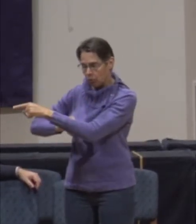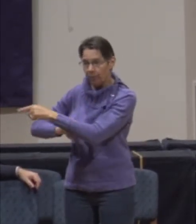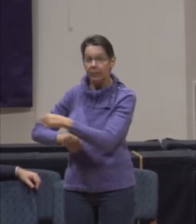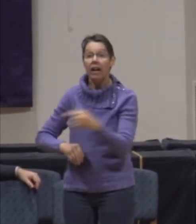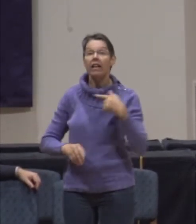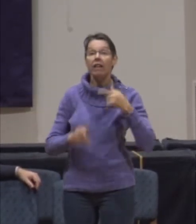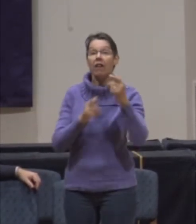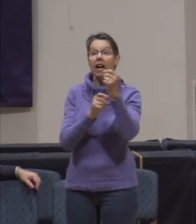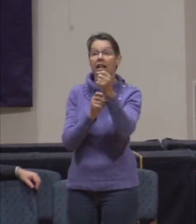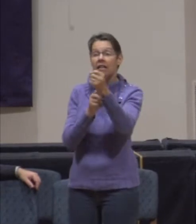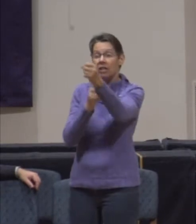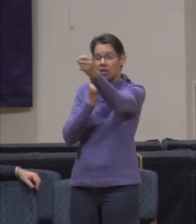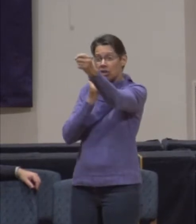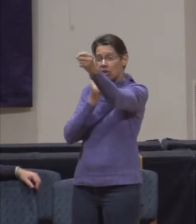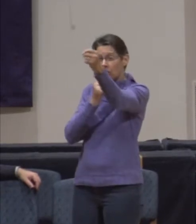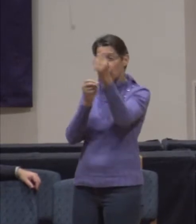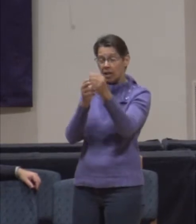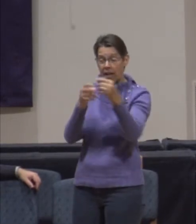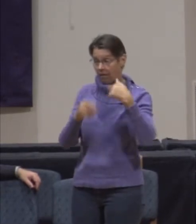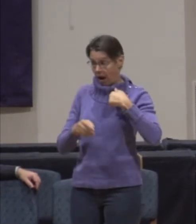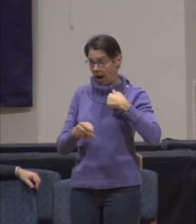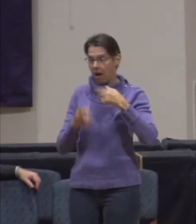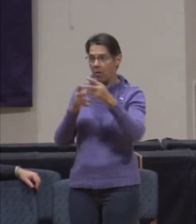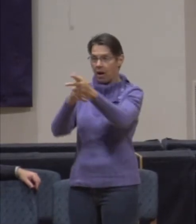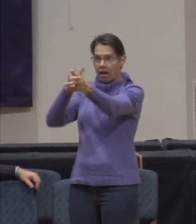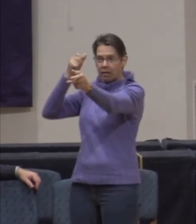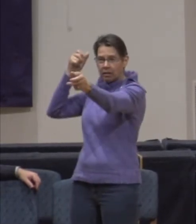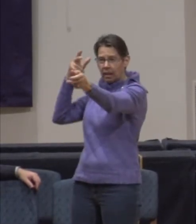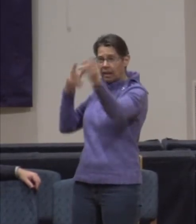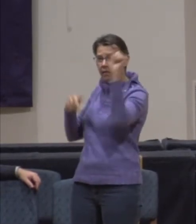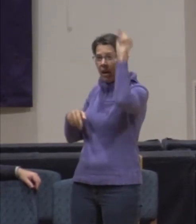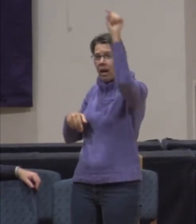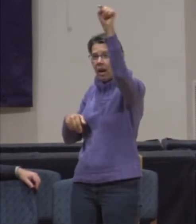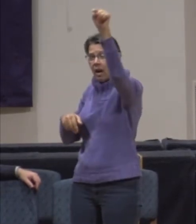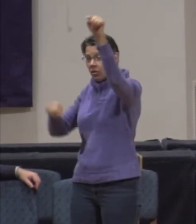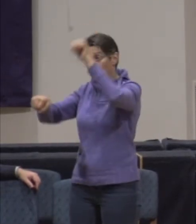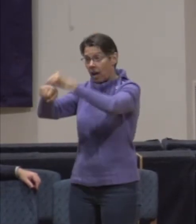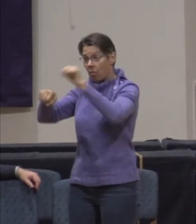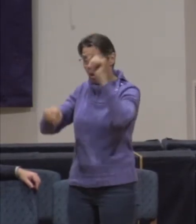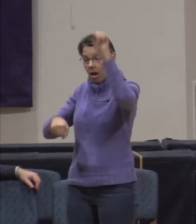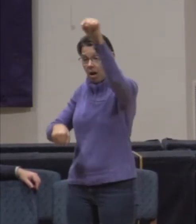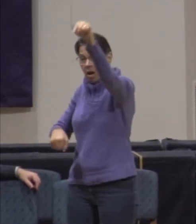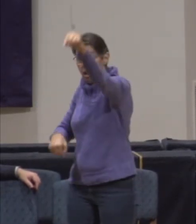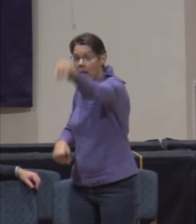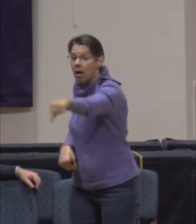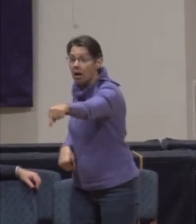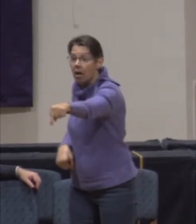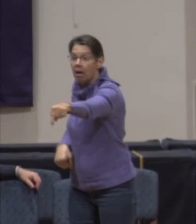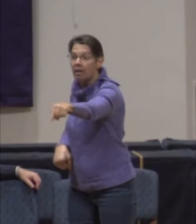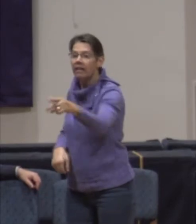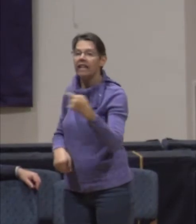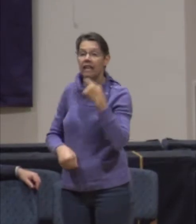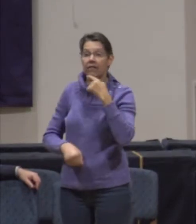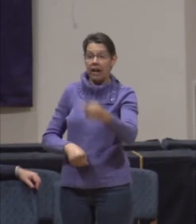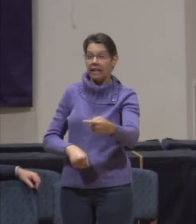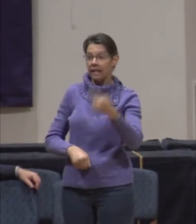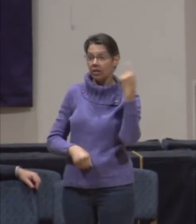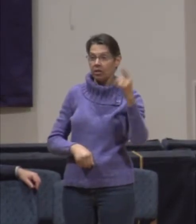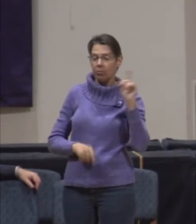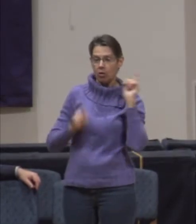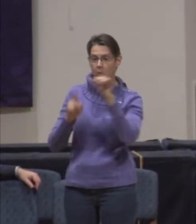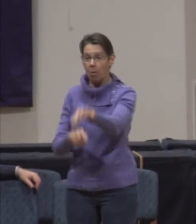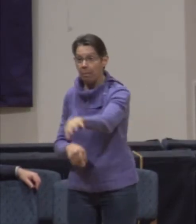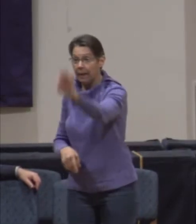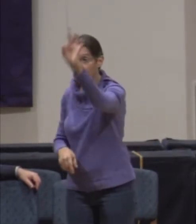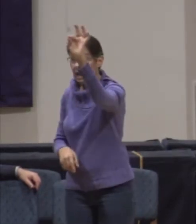to the side of that rock over there and I say to my armor bearer, go and retrieve the arrow that is beside the stone, then you'll know it's okay